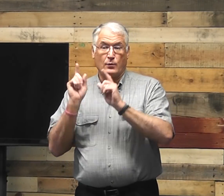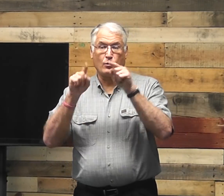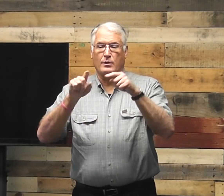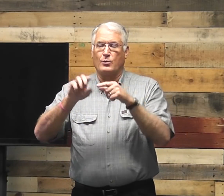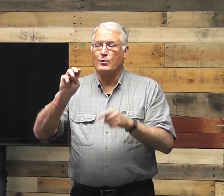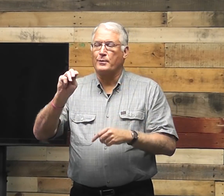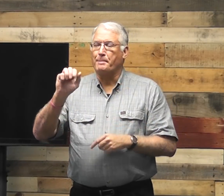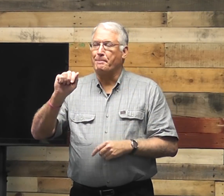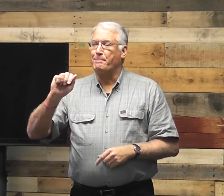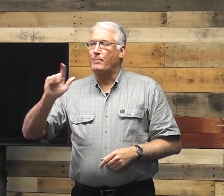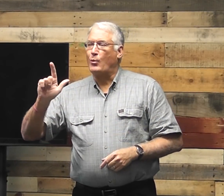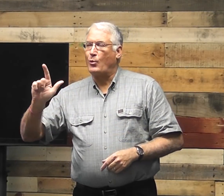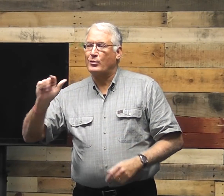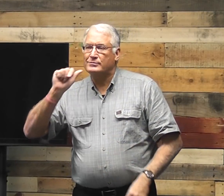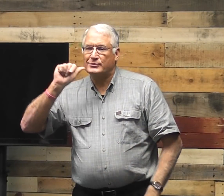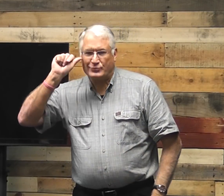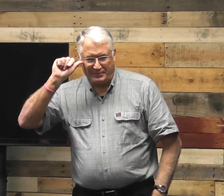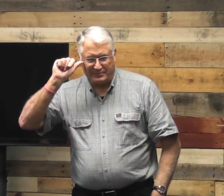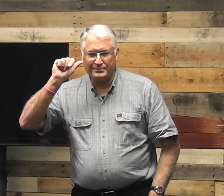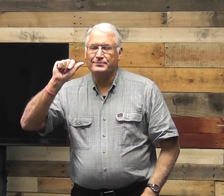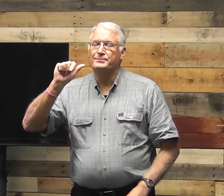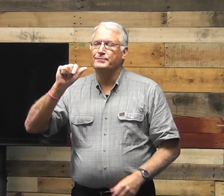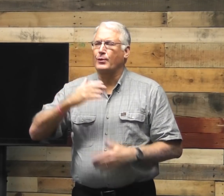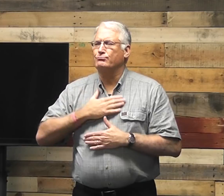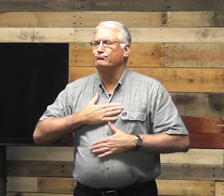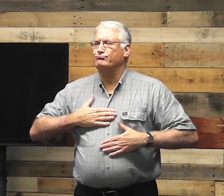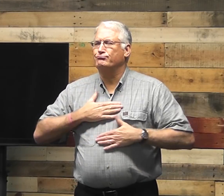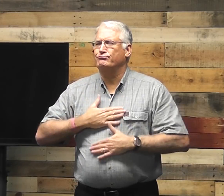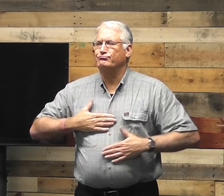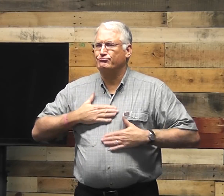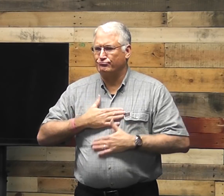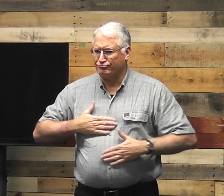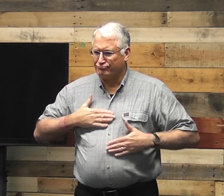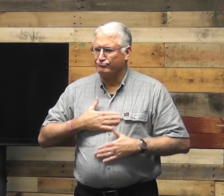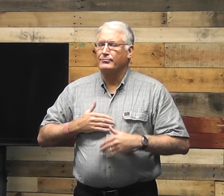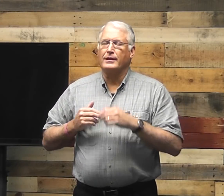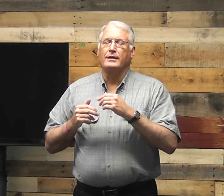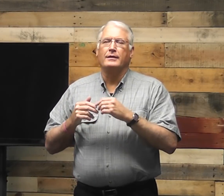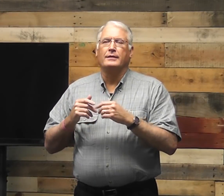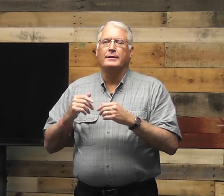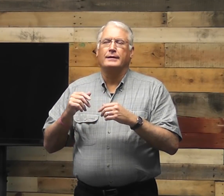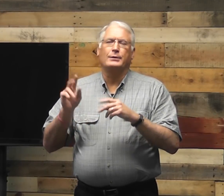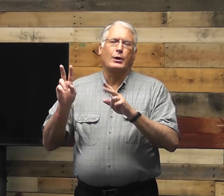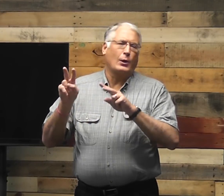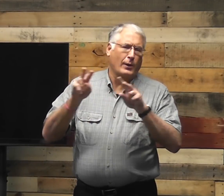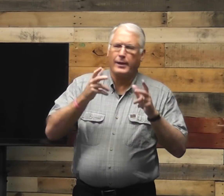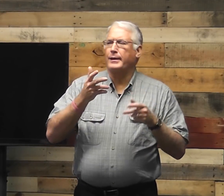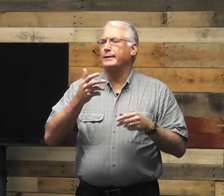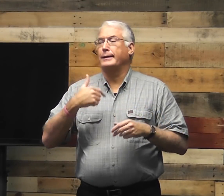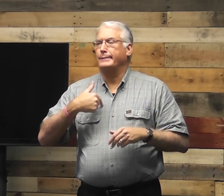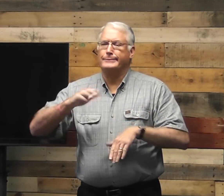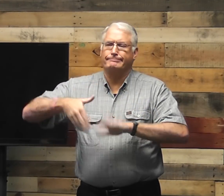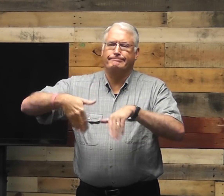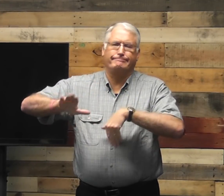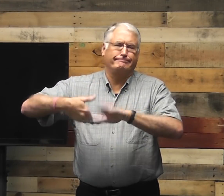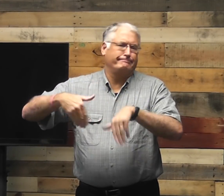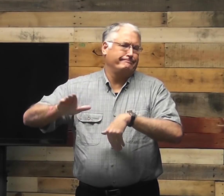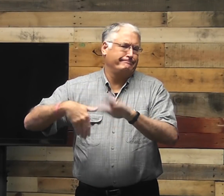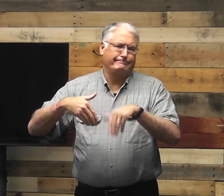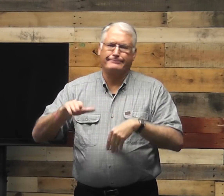So me and my wife went to the mall yesterday, you know, kind of enjoyed ourselves, you know, looking around and I was